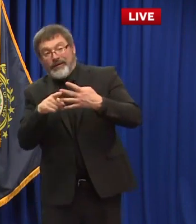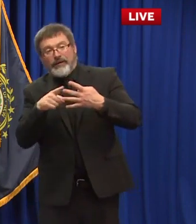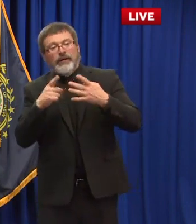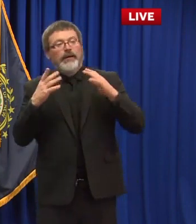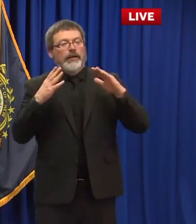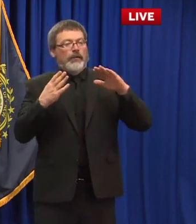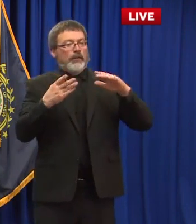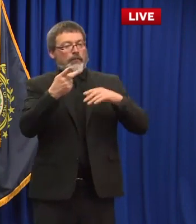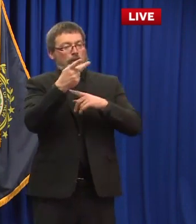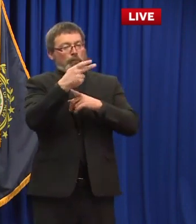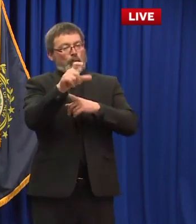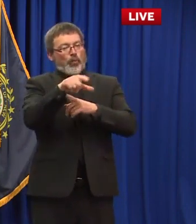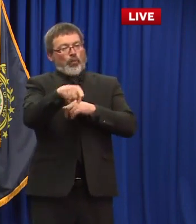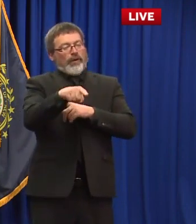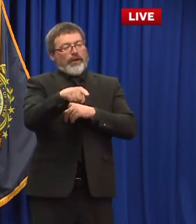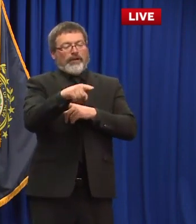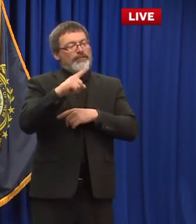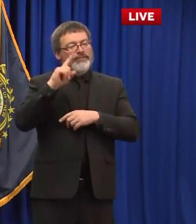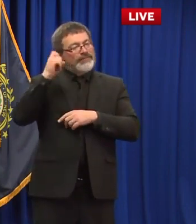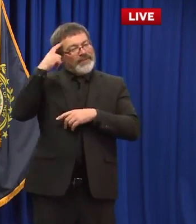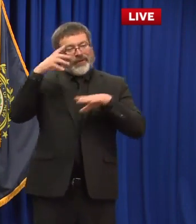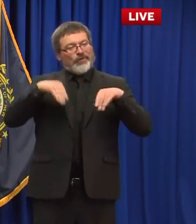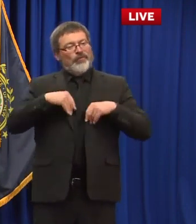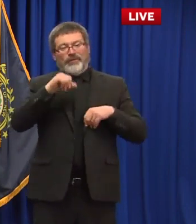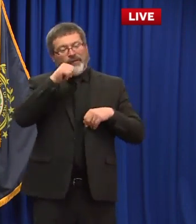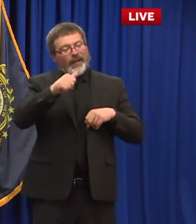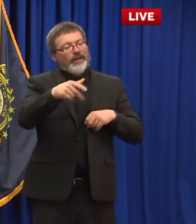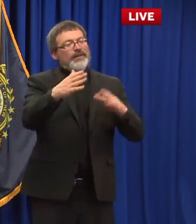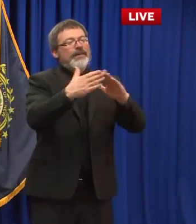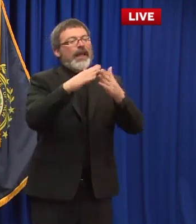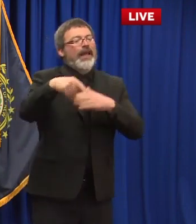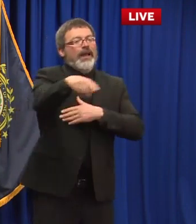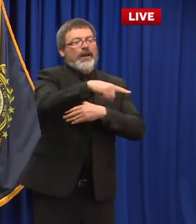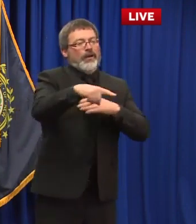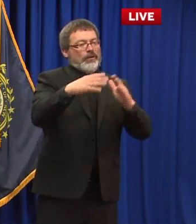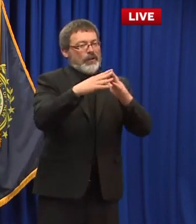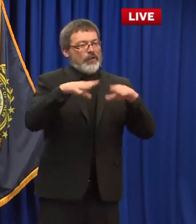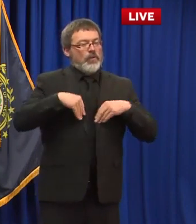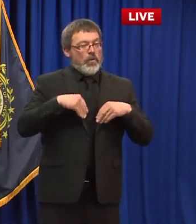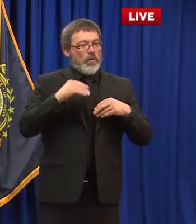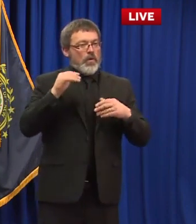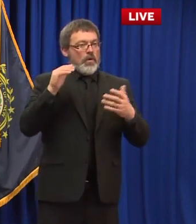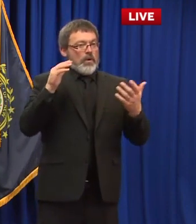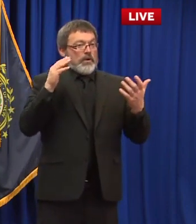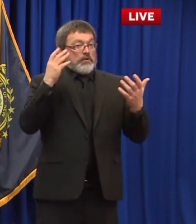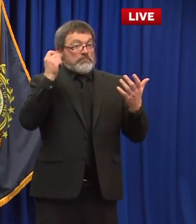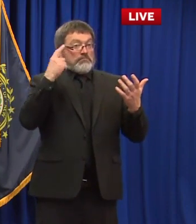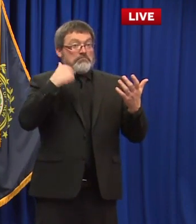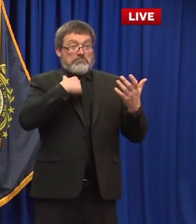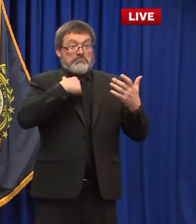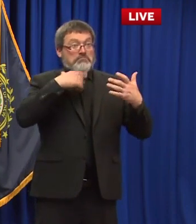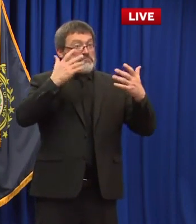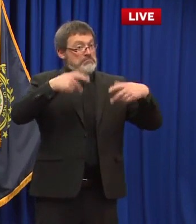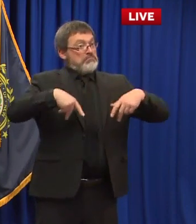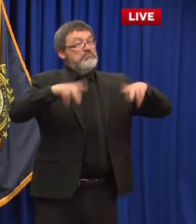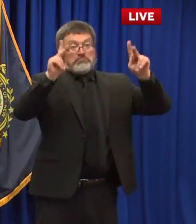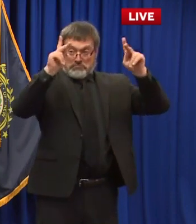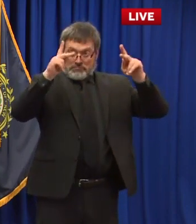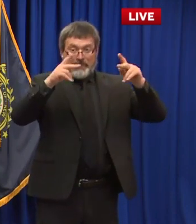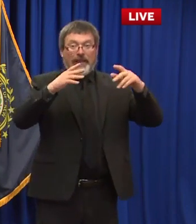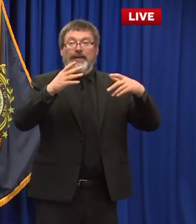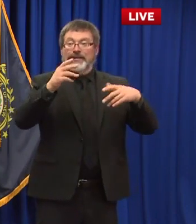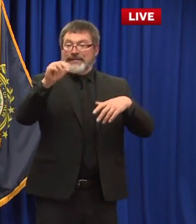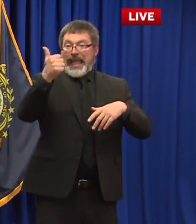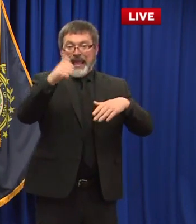or the cities themselves um we right right now have a limitation of 10 individuals in a in a group setting um our hope